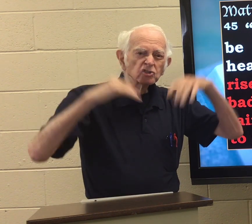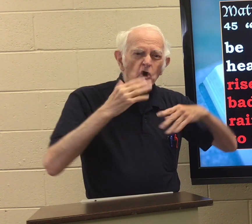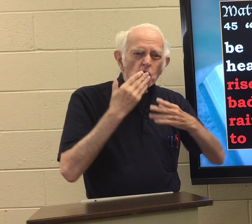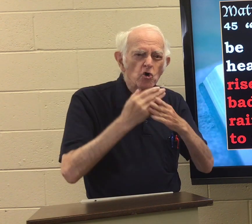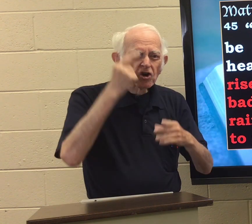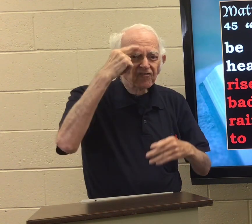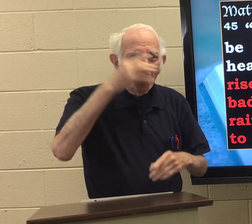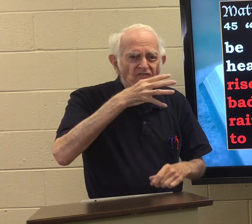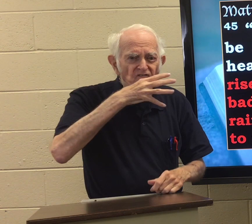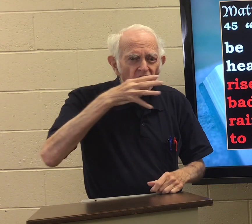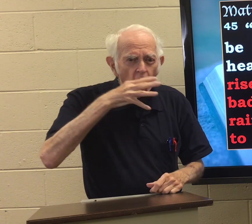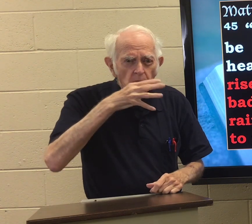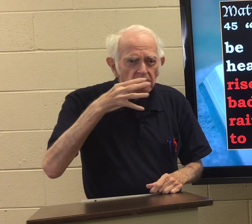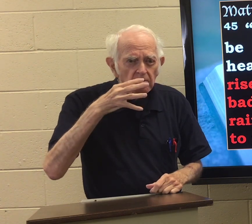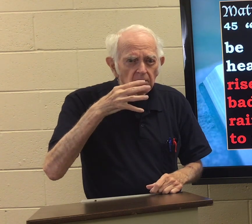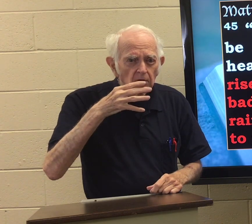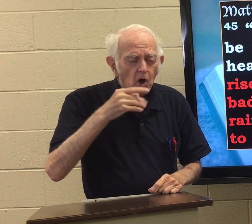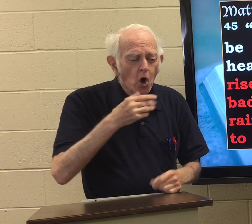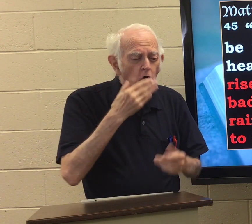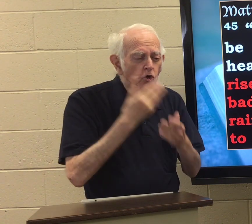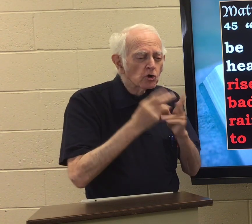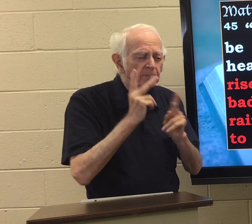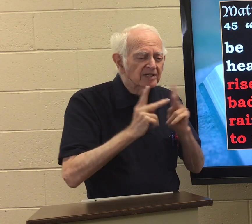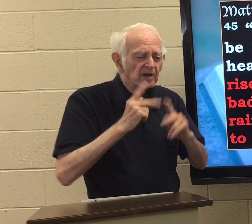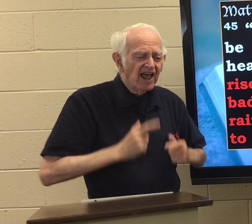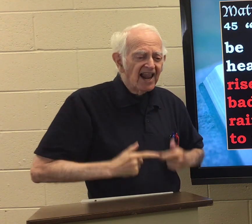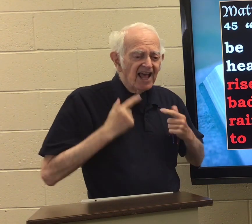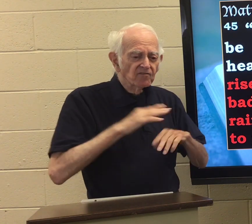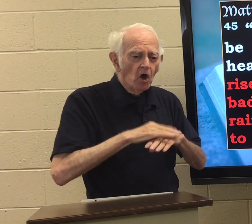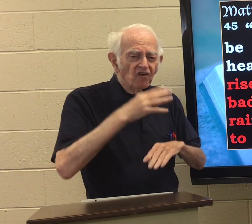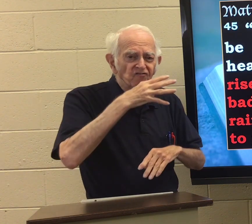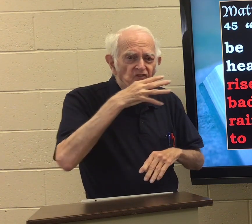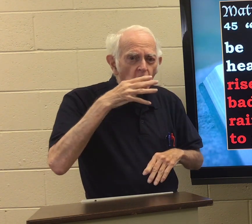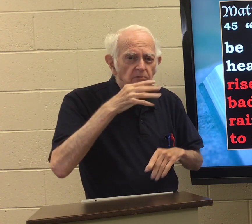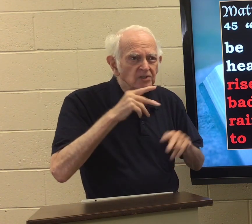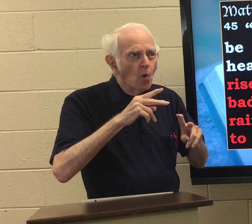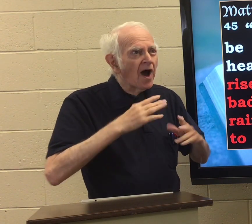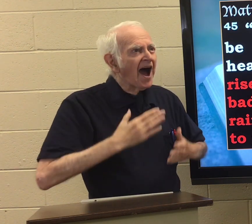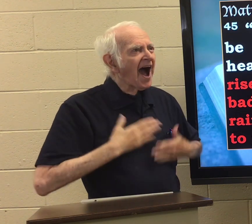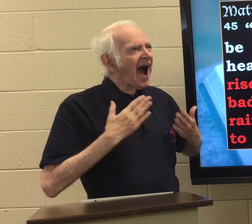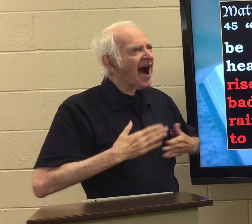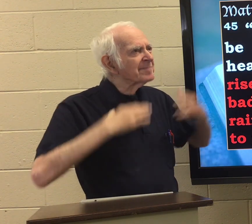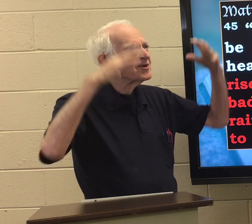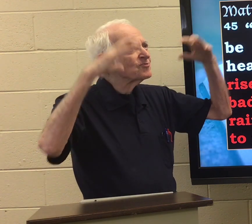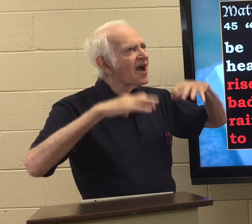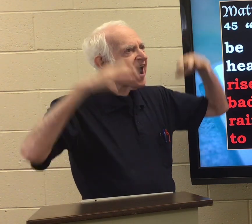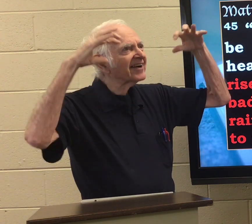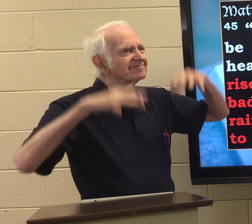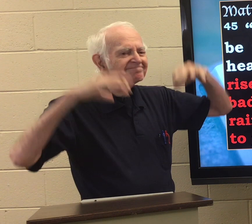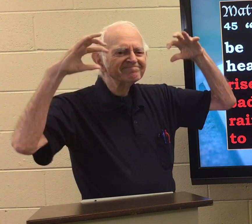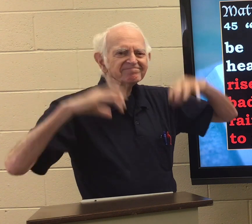The rain is good for farming. Good people live on the farm, and they're happy it rains.